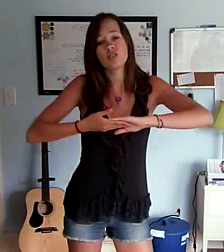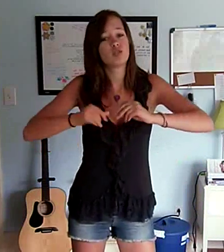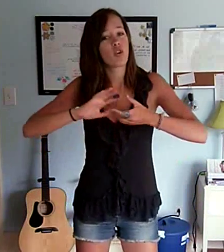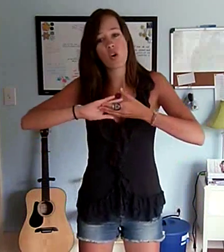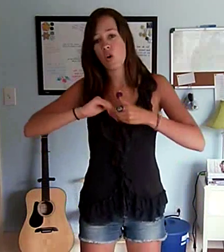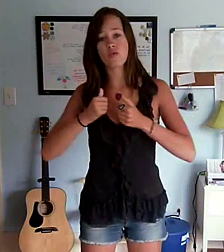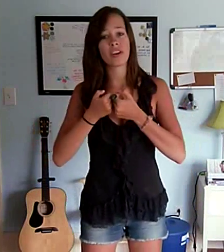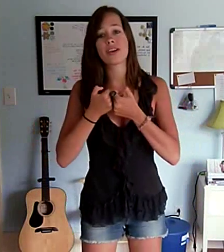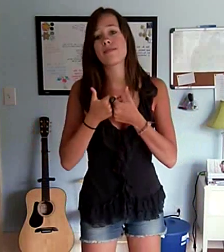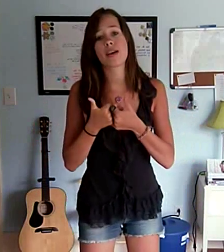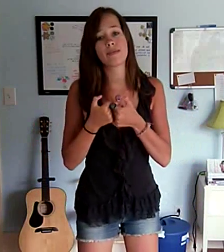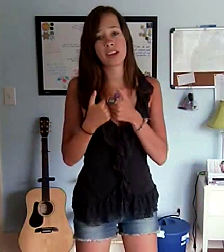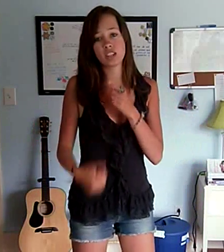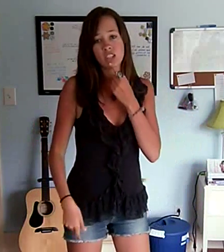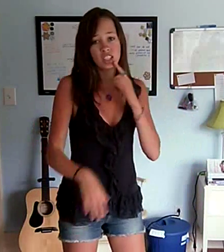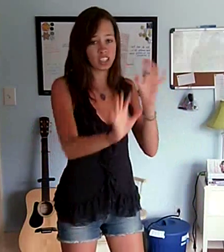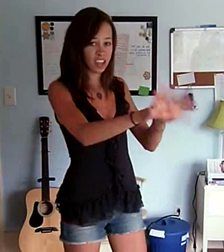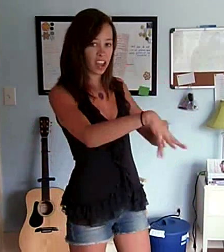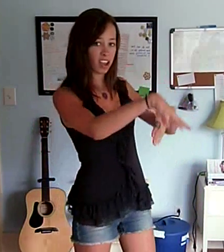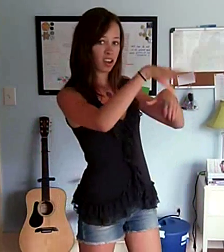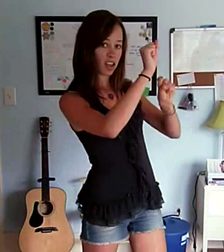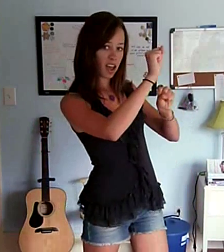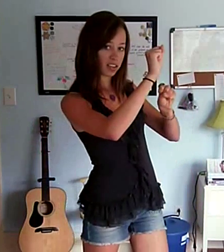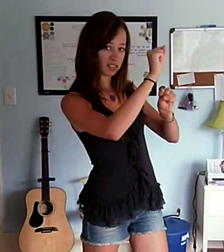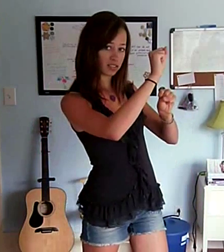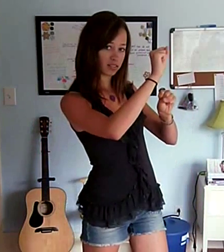story, baby, just say yes